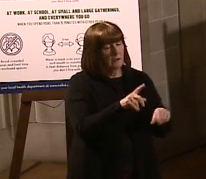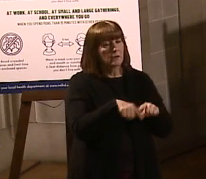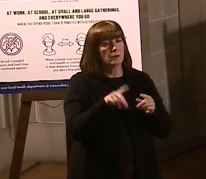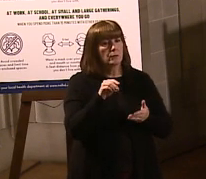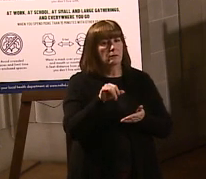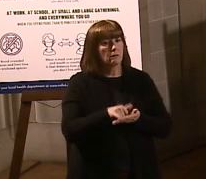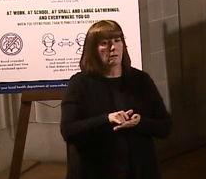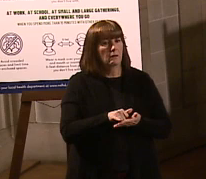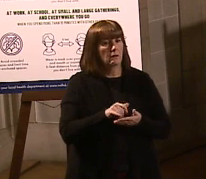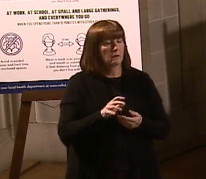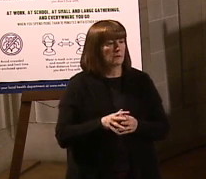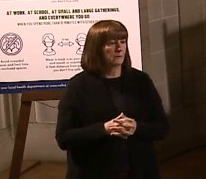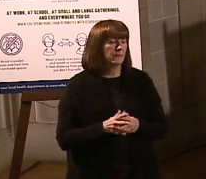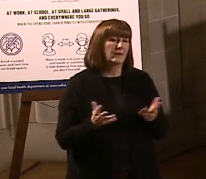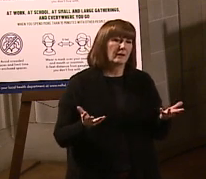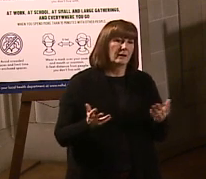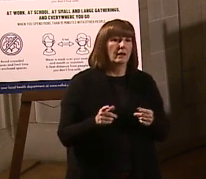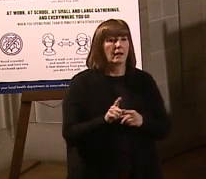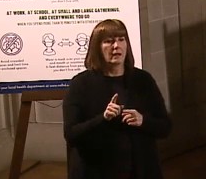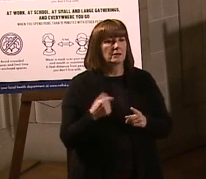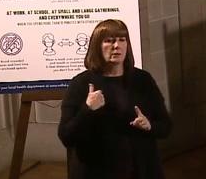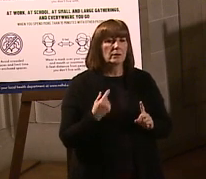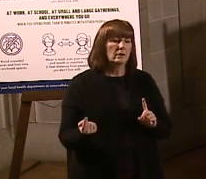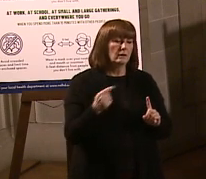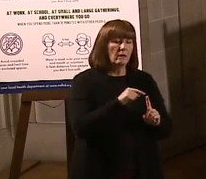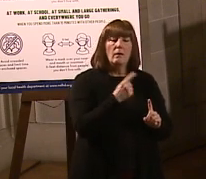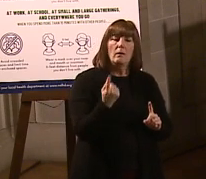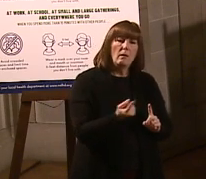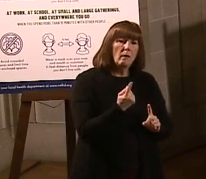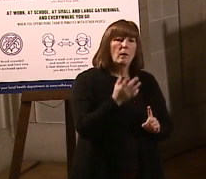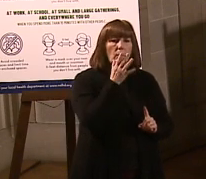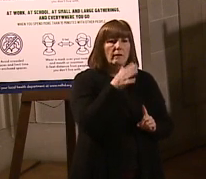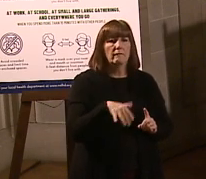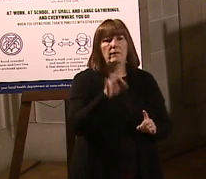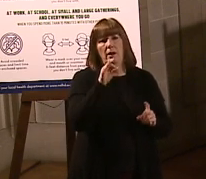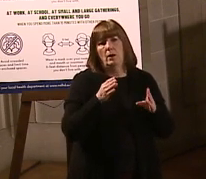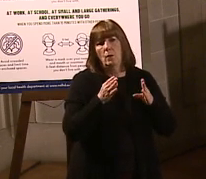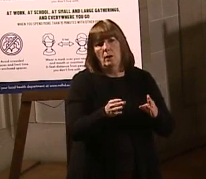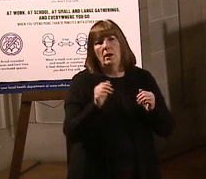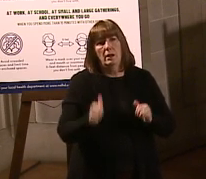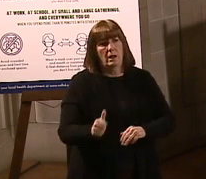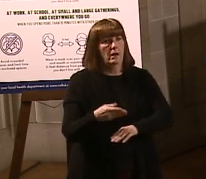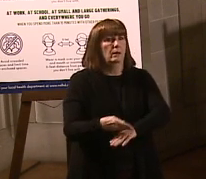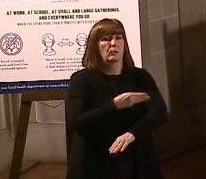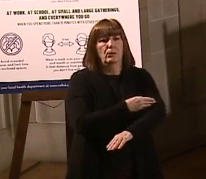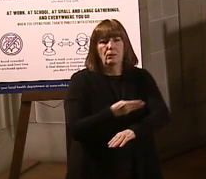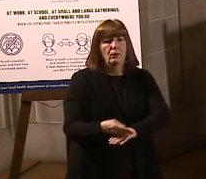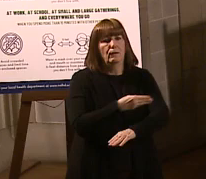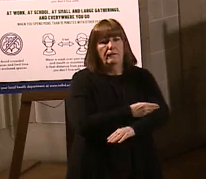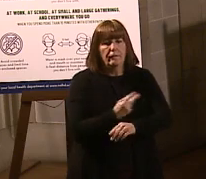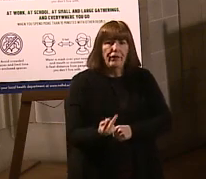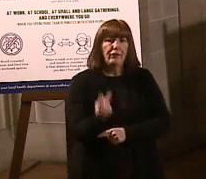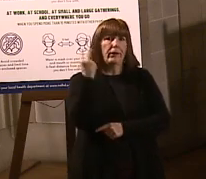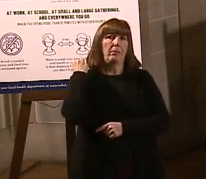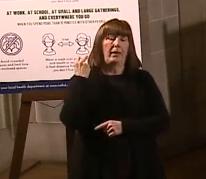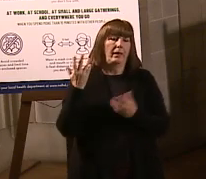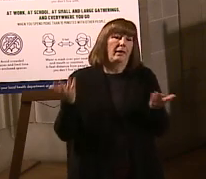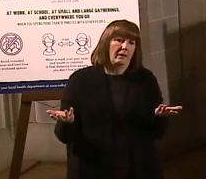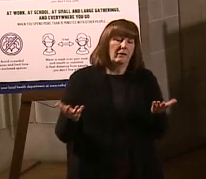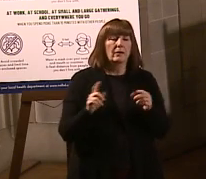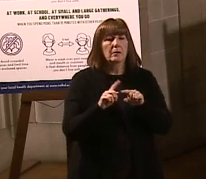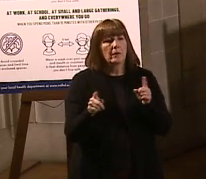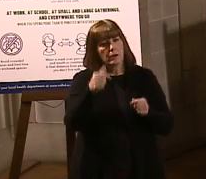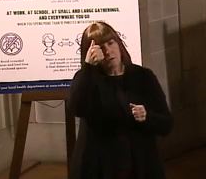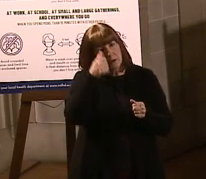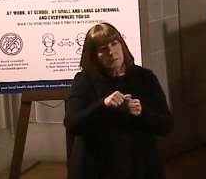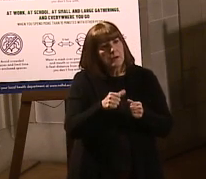that until it was here? Well, I think as we go back and look at it, we're always going to be able to find ways that we can make improvements on it. But remember,